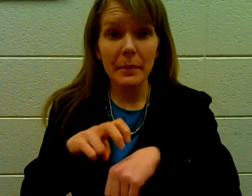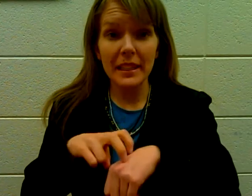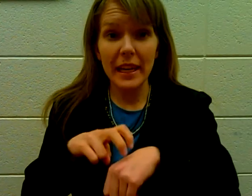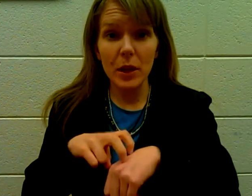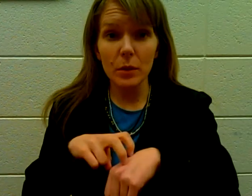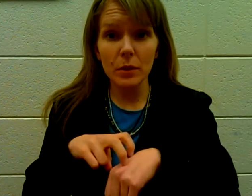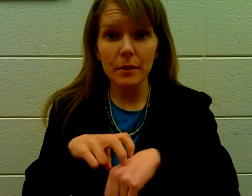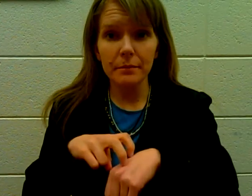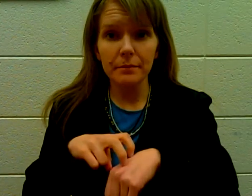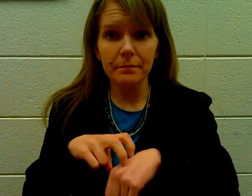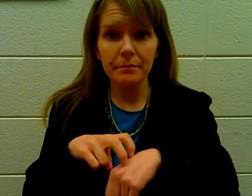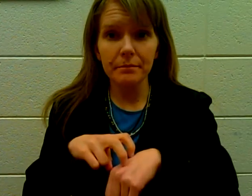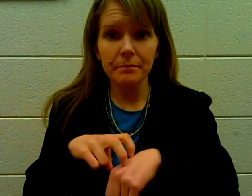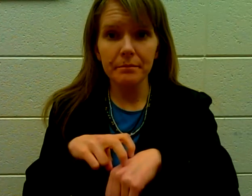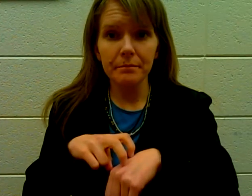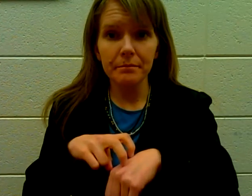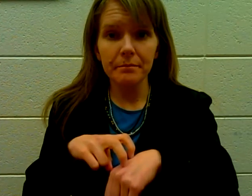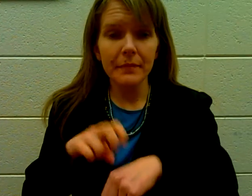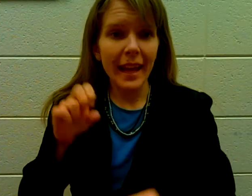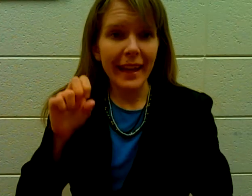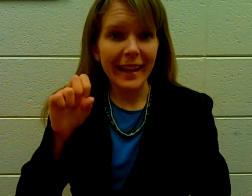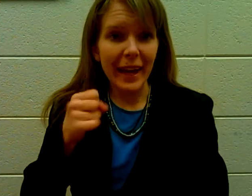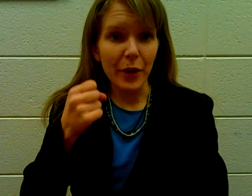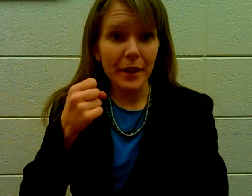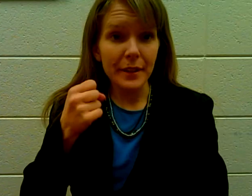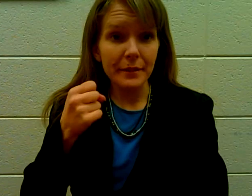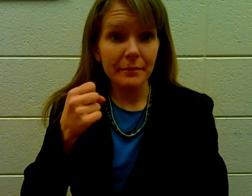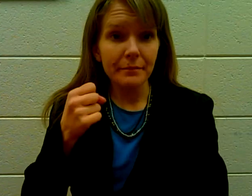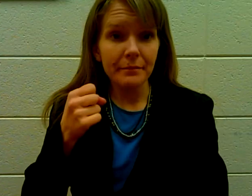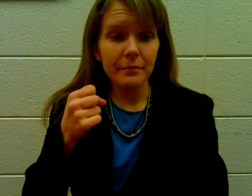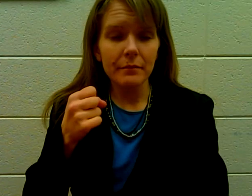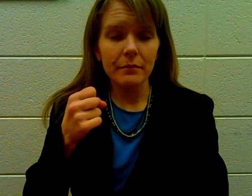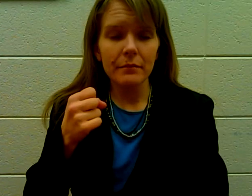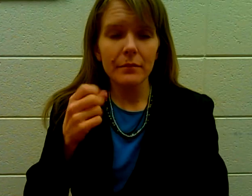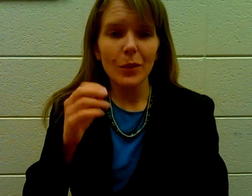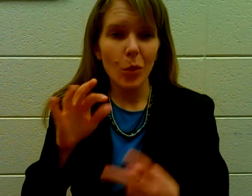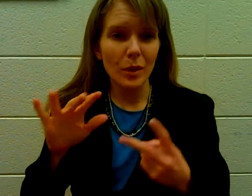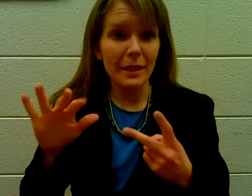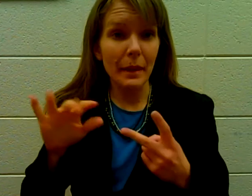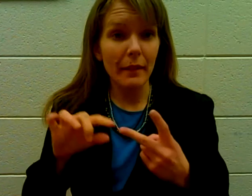Potato. Carrot. Or spell.